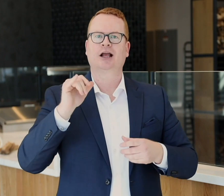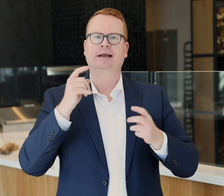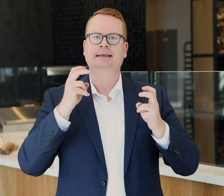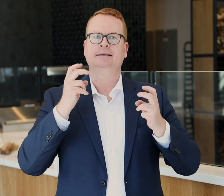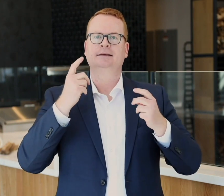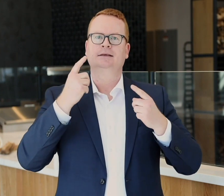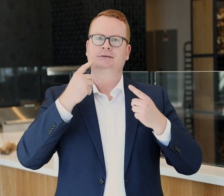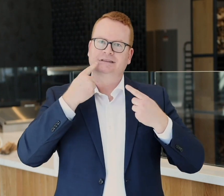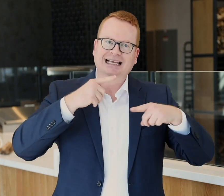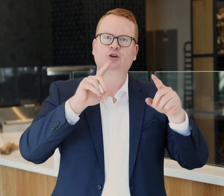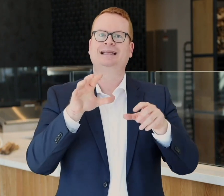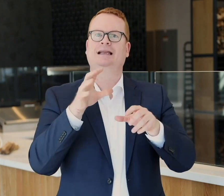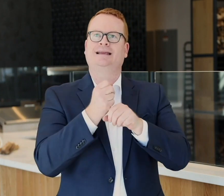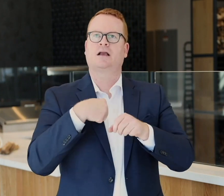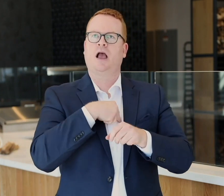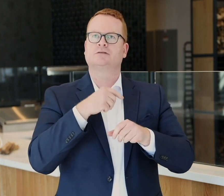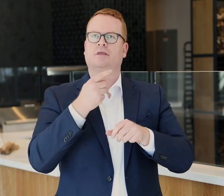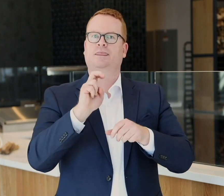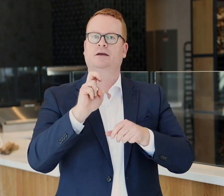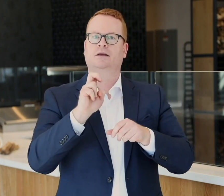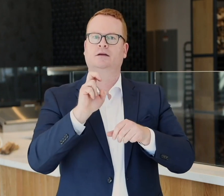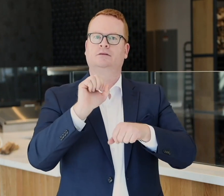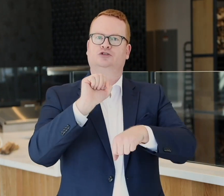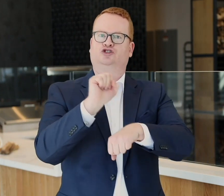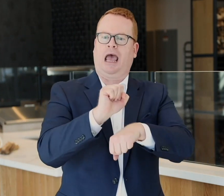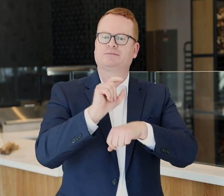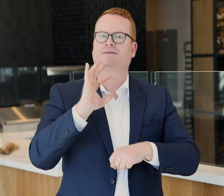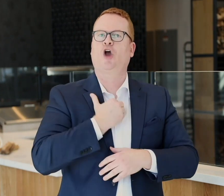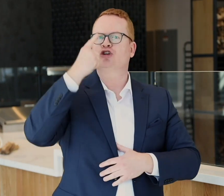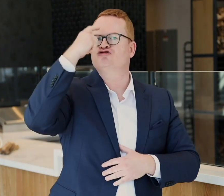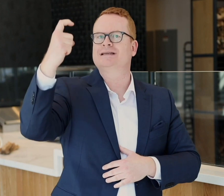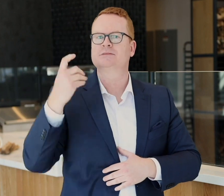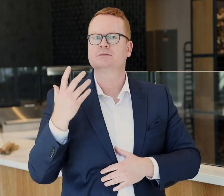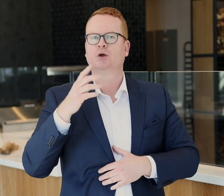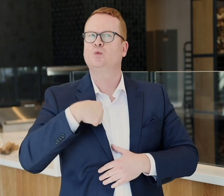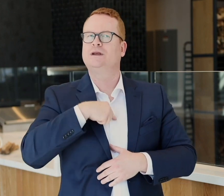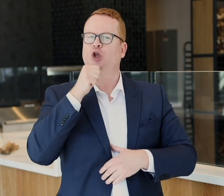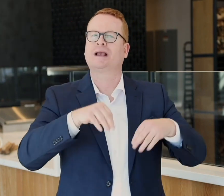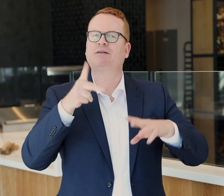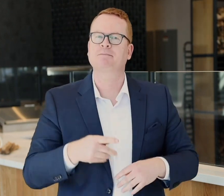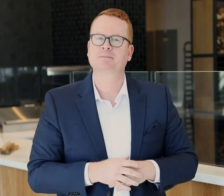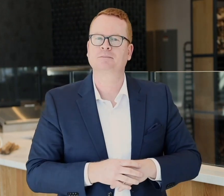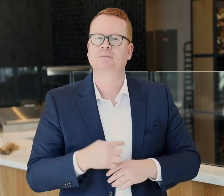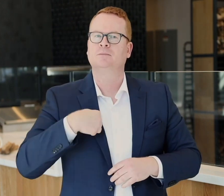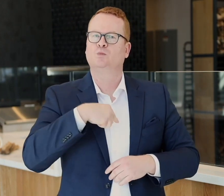necessarily successful in getting us the jobs of our dreams, we don't give up. We